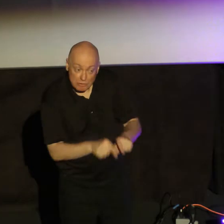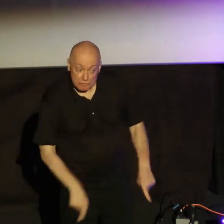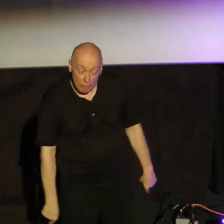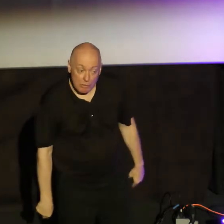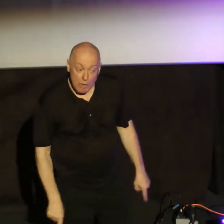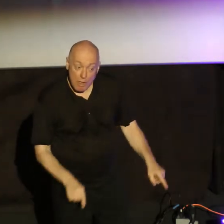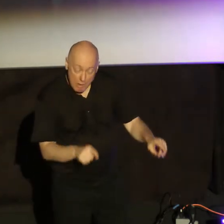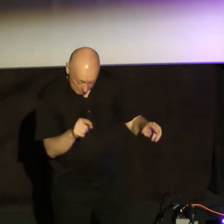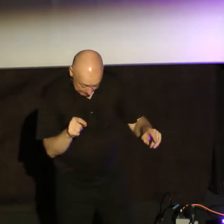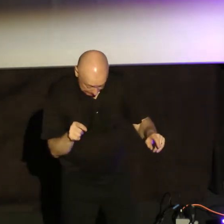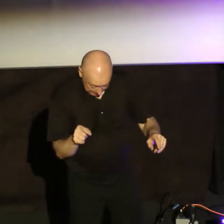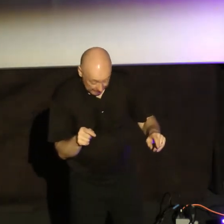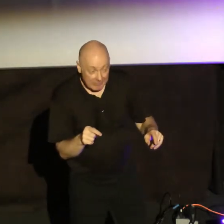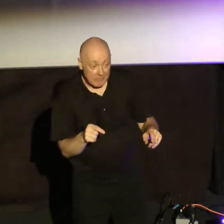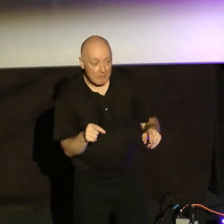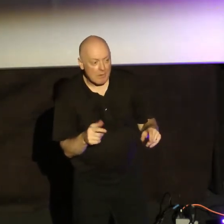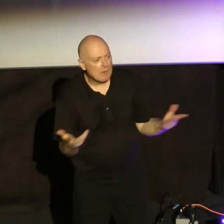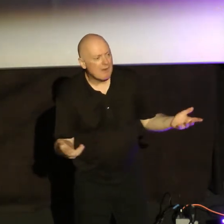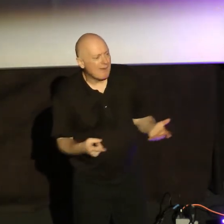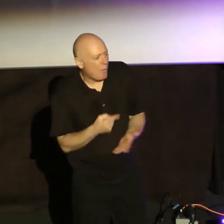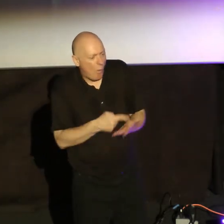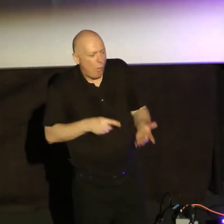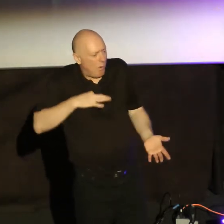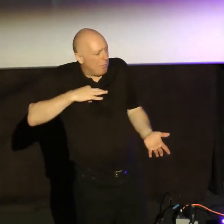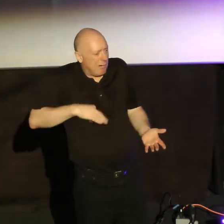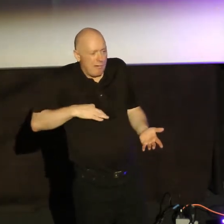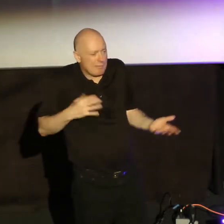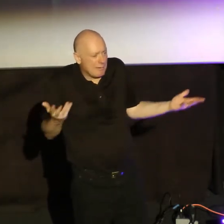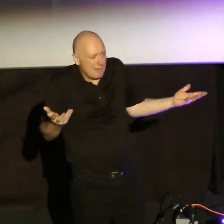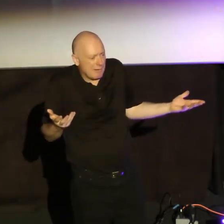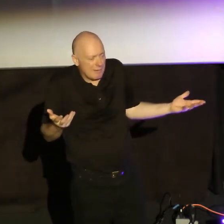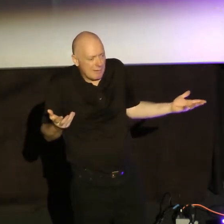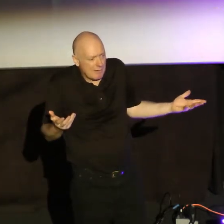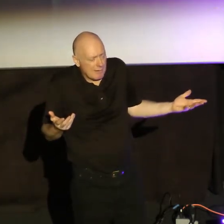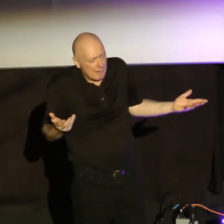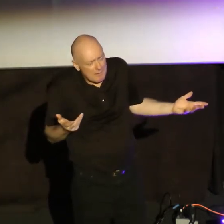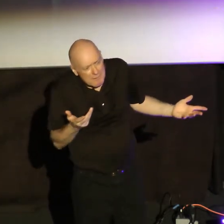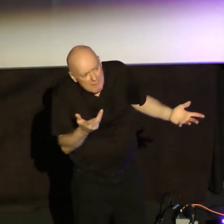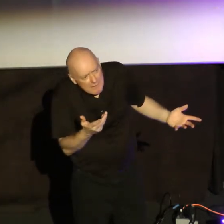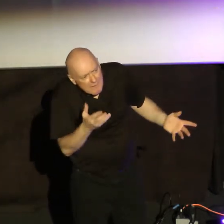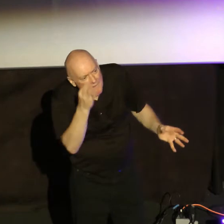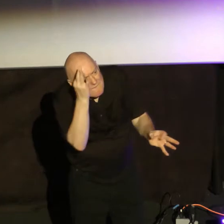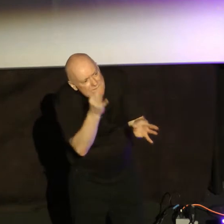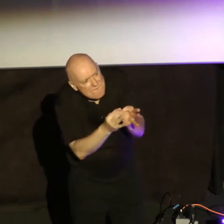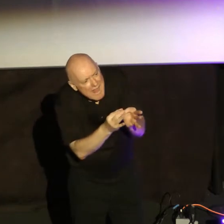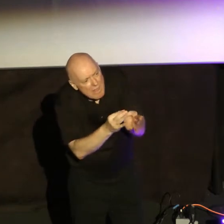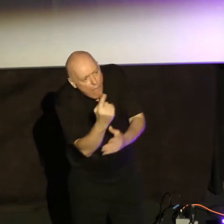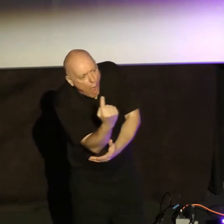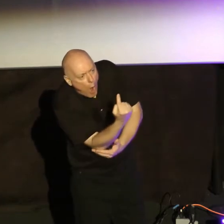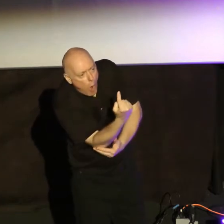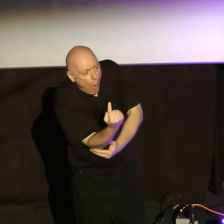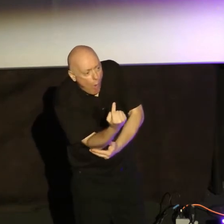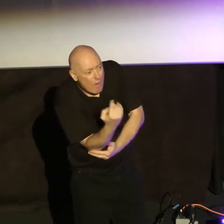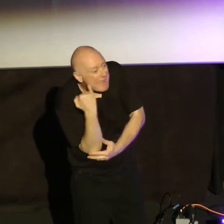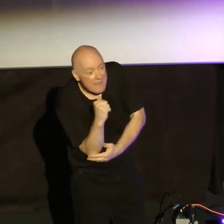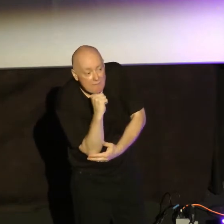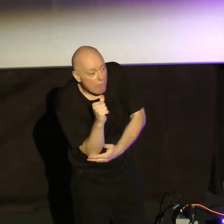also. He says, what good is it? What advantage? And he says, so also. Faith by itself, if it does not have works,